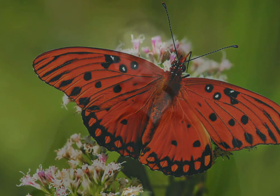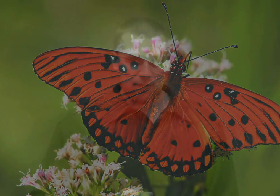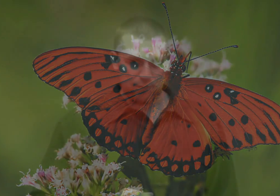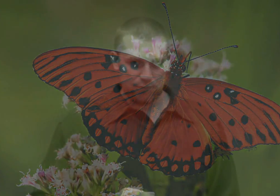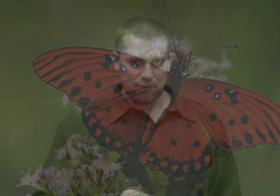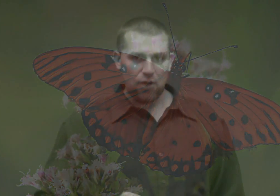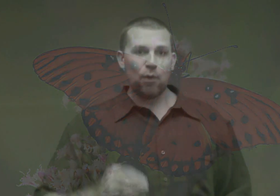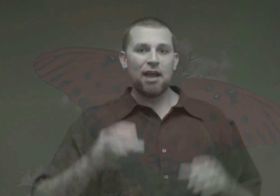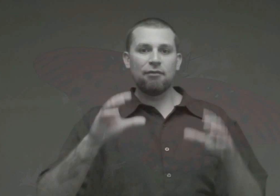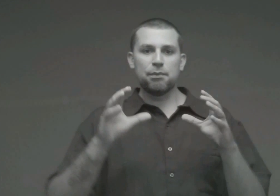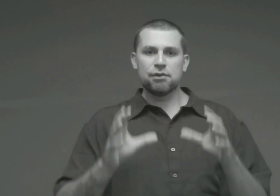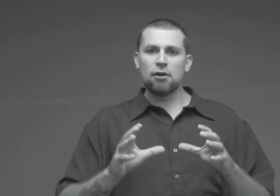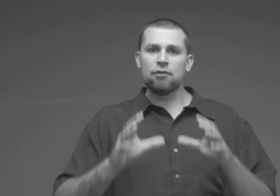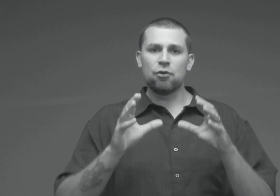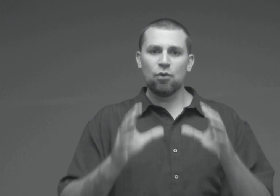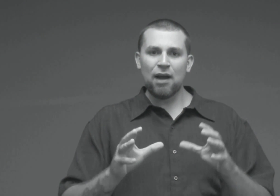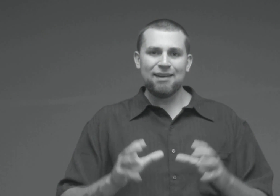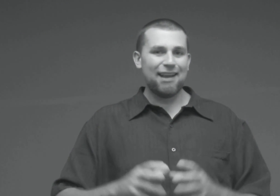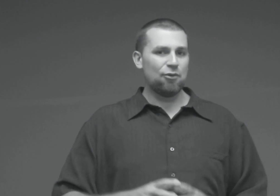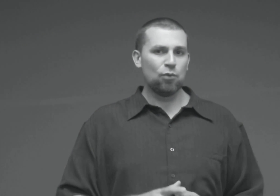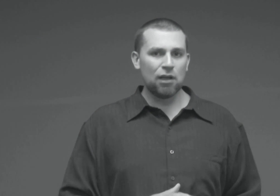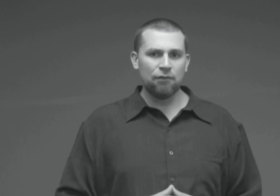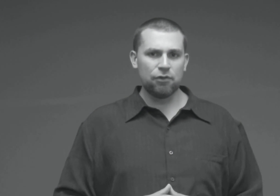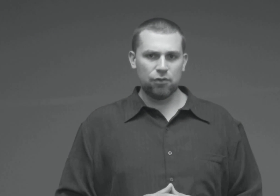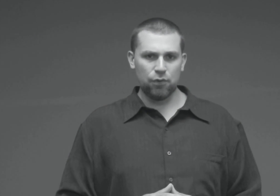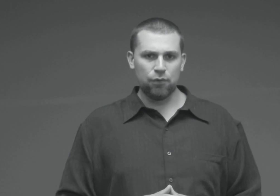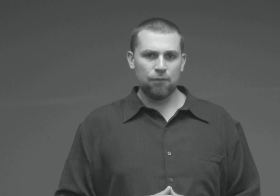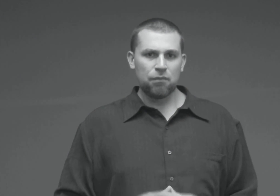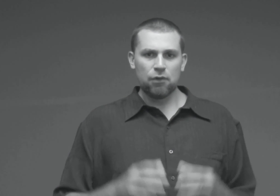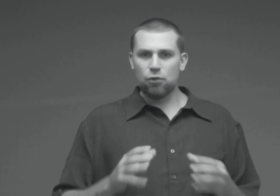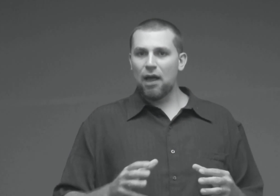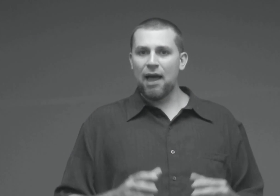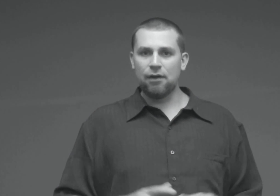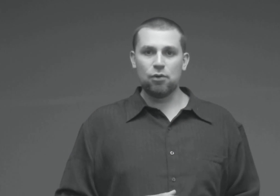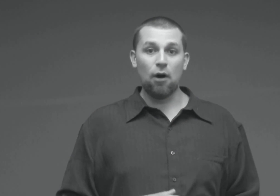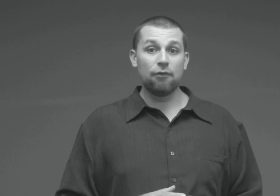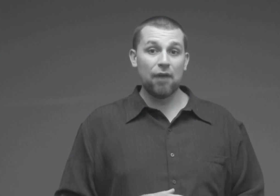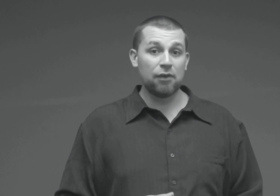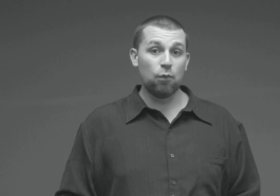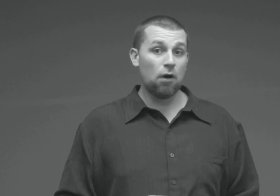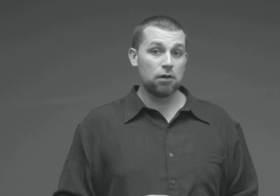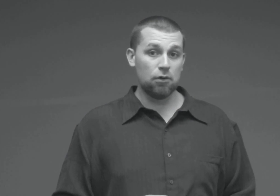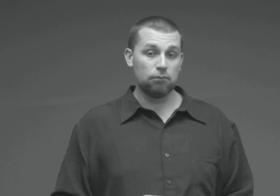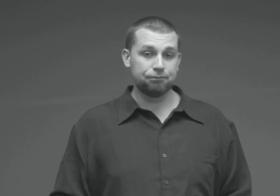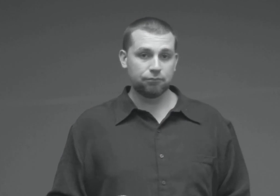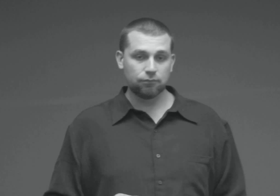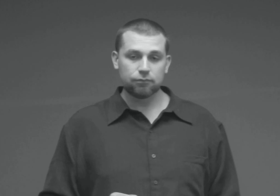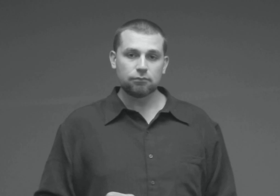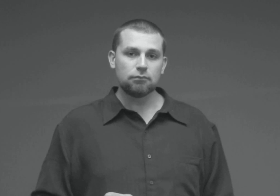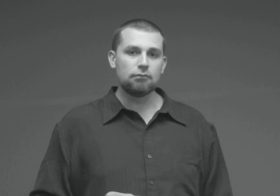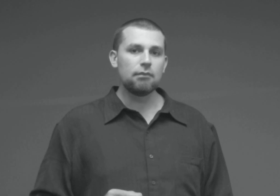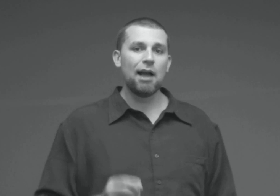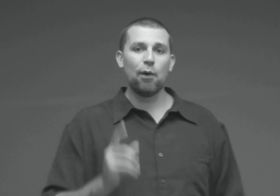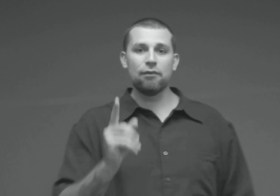fellows, we have observed great and relevant truth to add to our faith walk home. However,